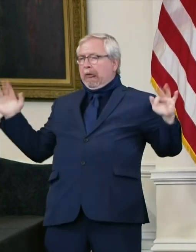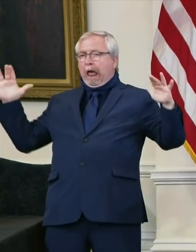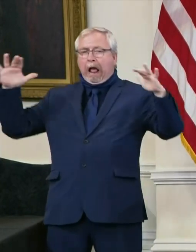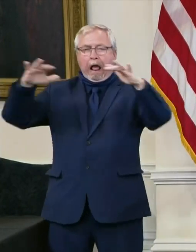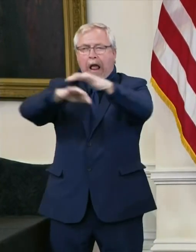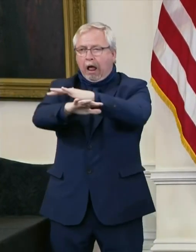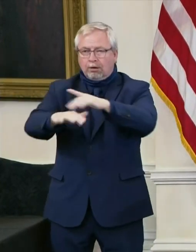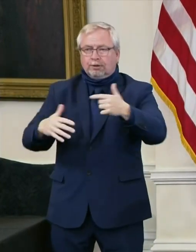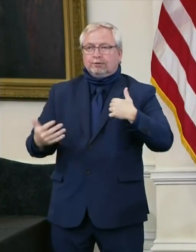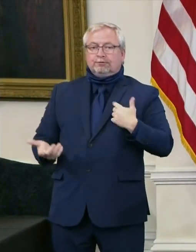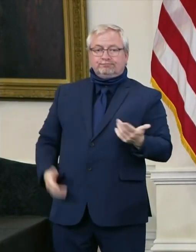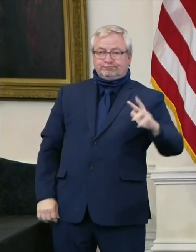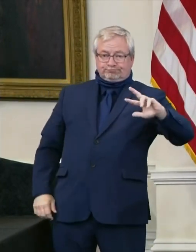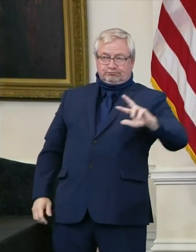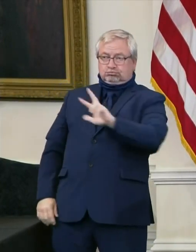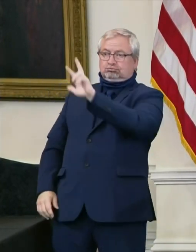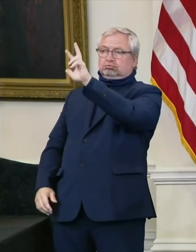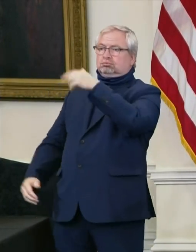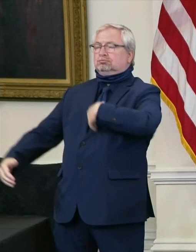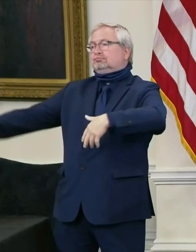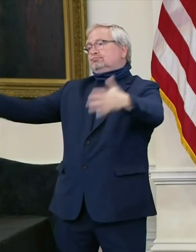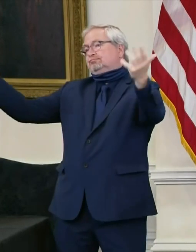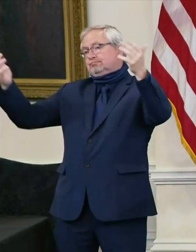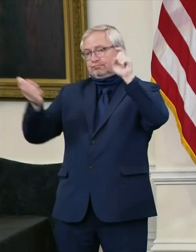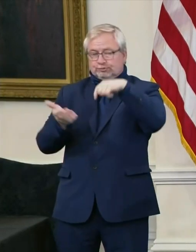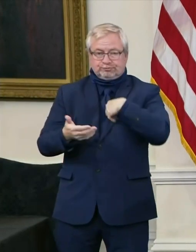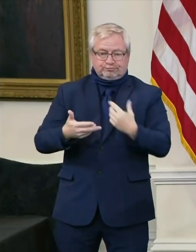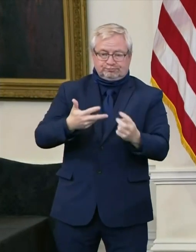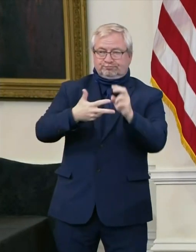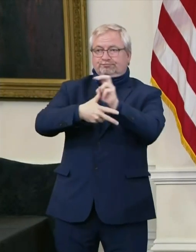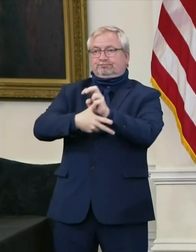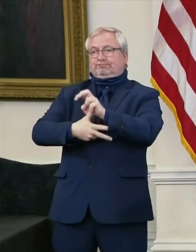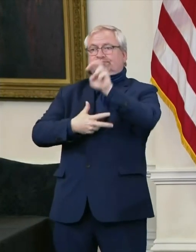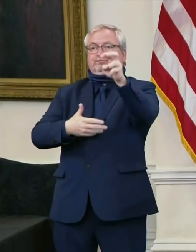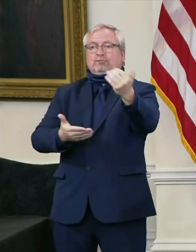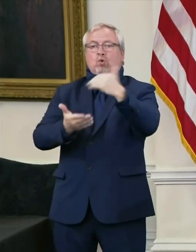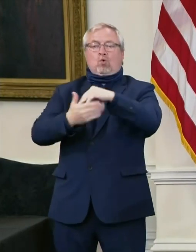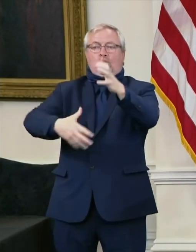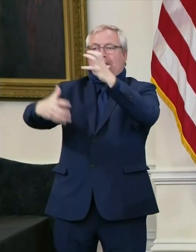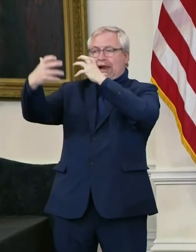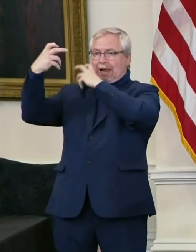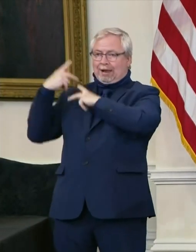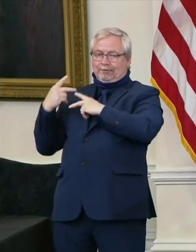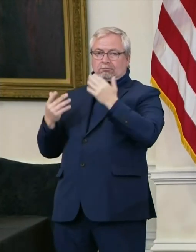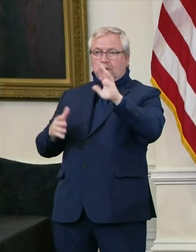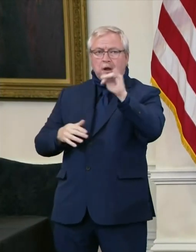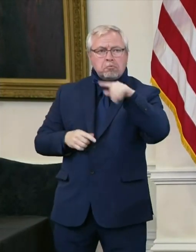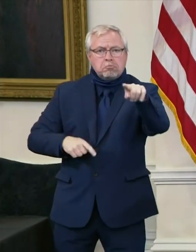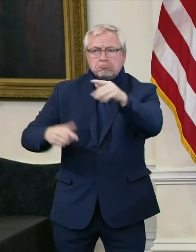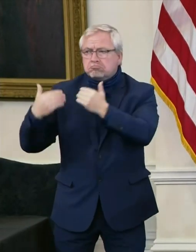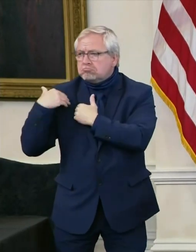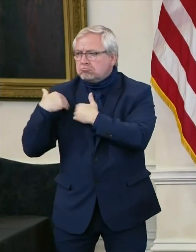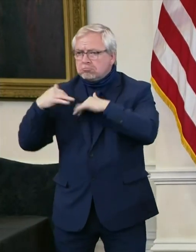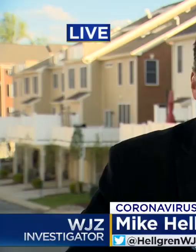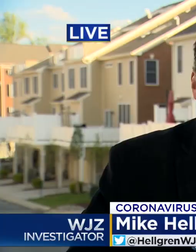process. If everybody responds responsibly, we'll be able to move forward quicker.